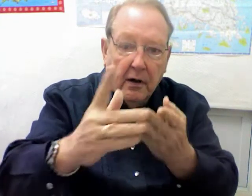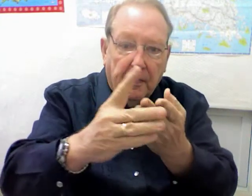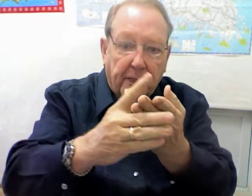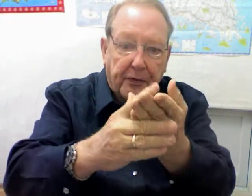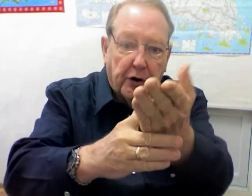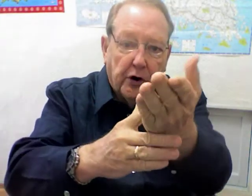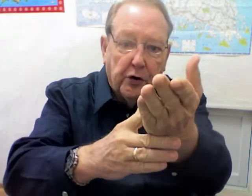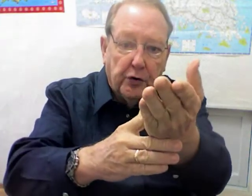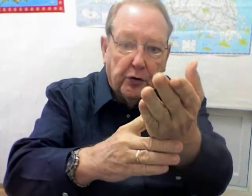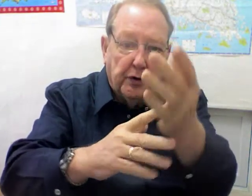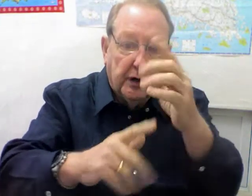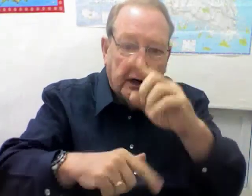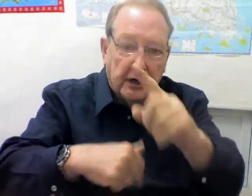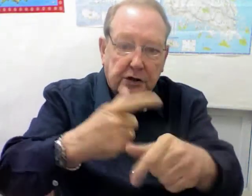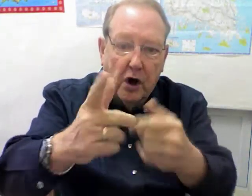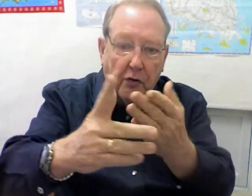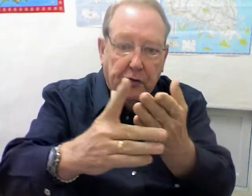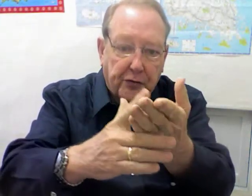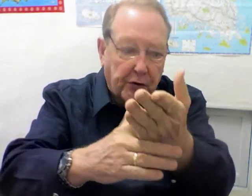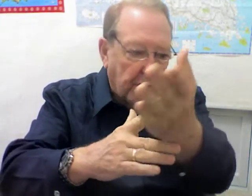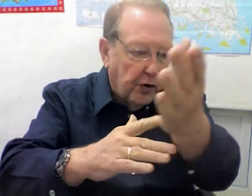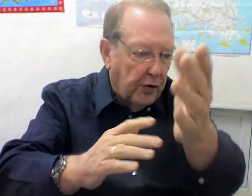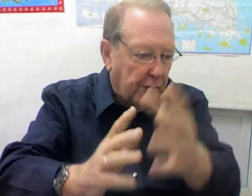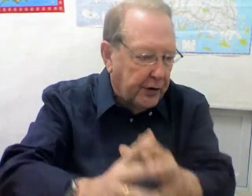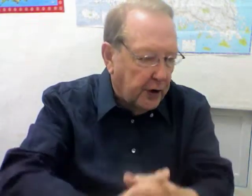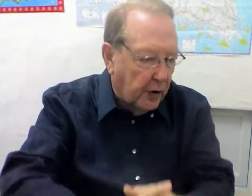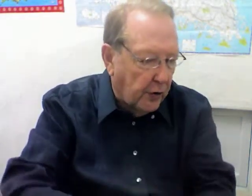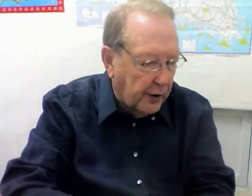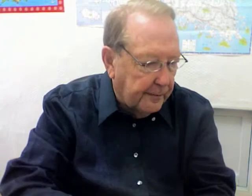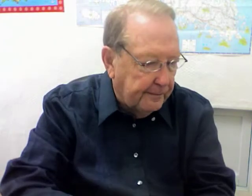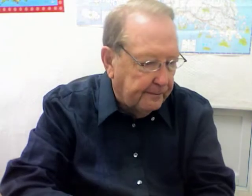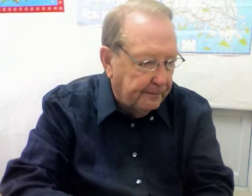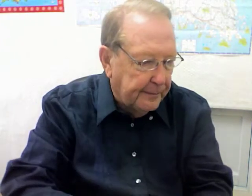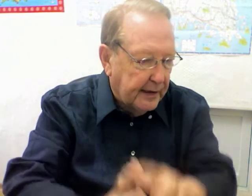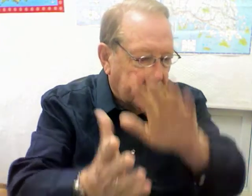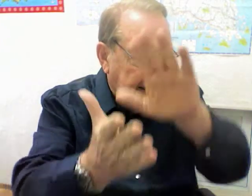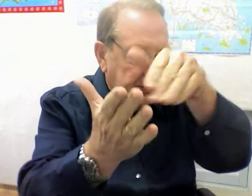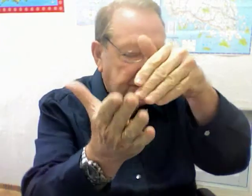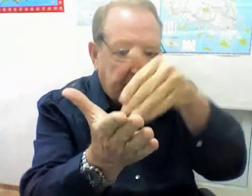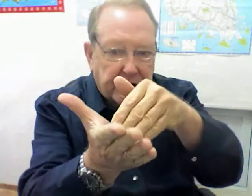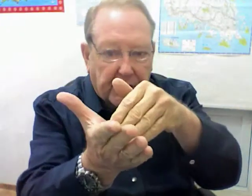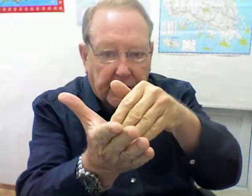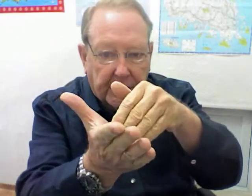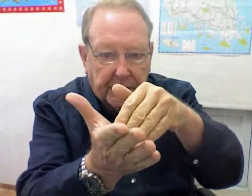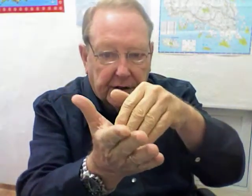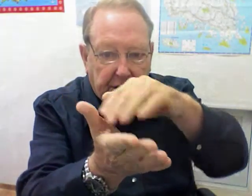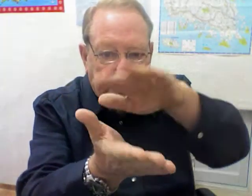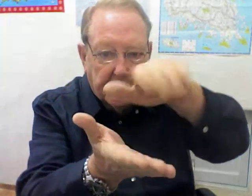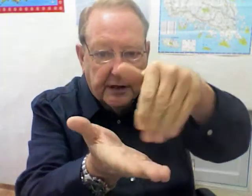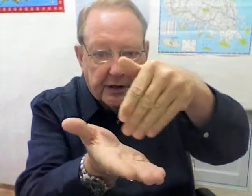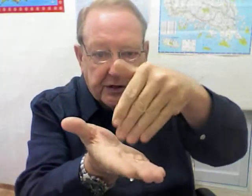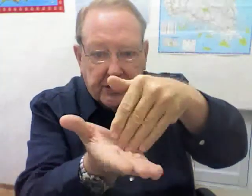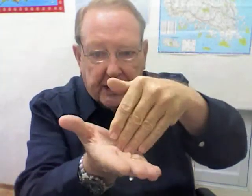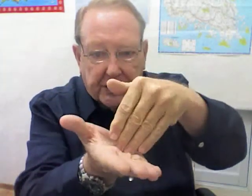Through. Let's go through the door. Center. Center.